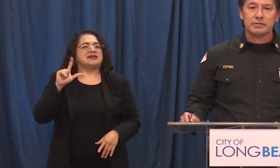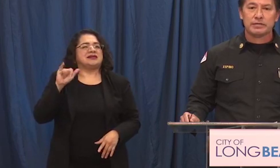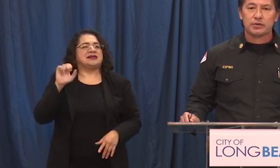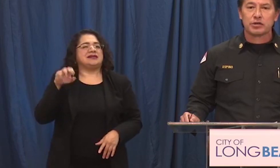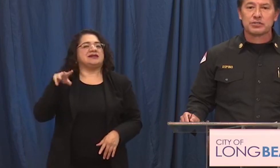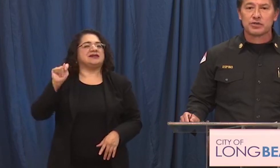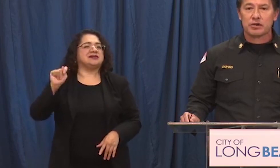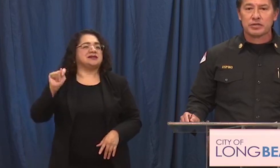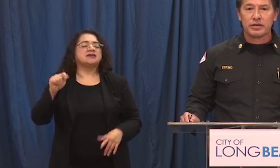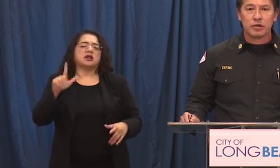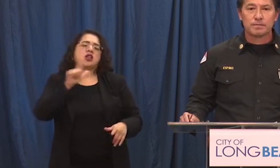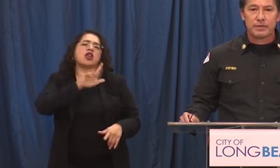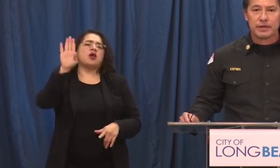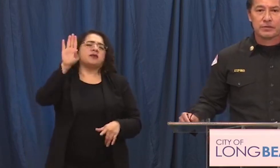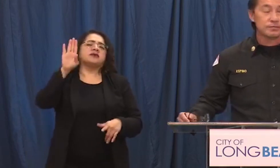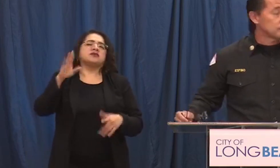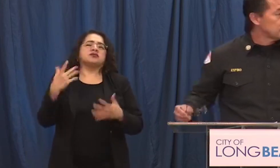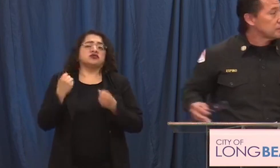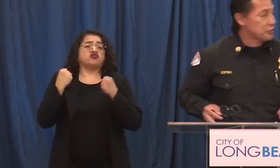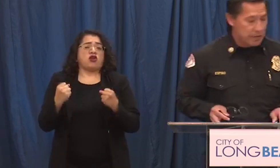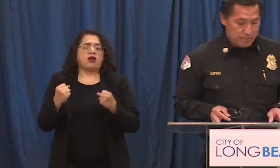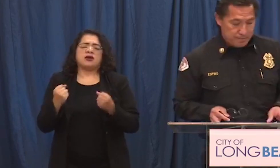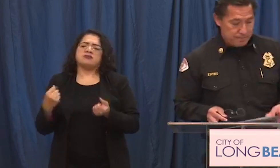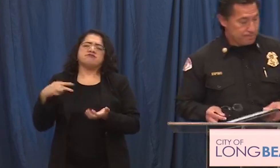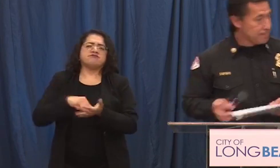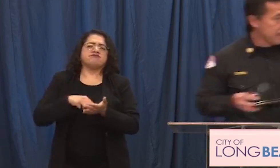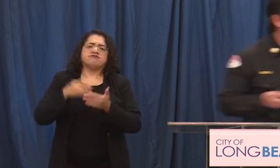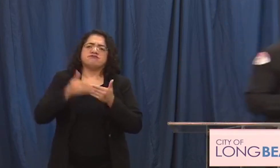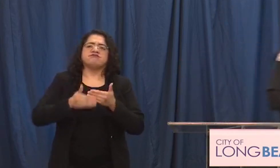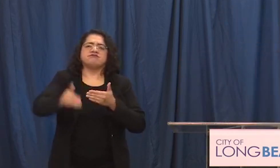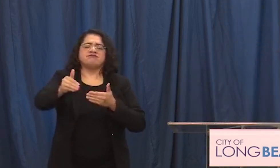rebound and we're going to be stronger than ever thank you mr mayor